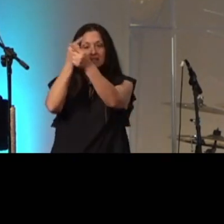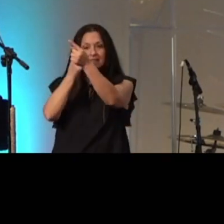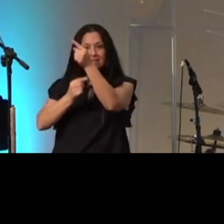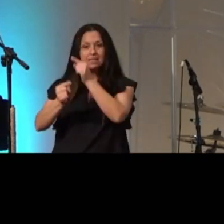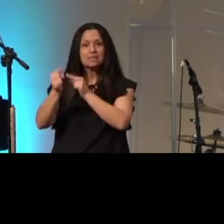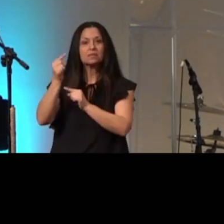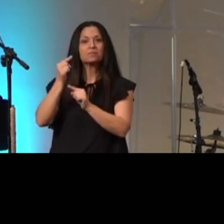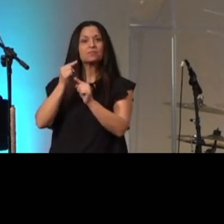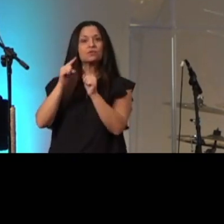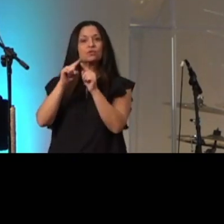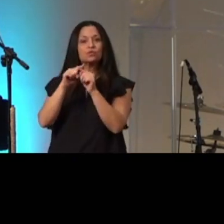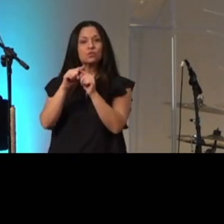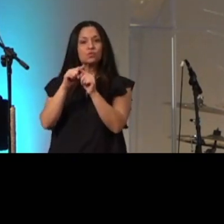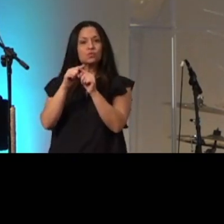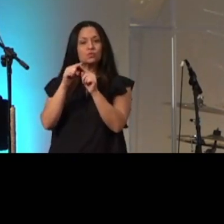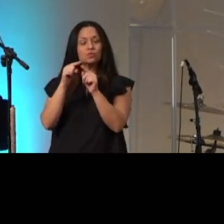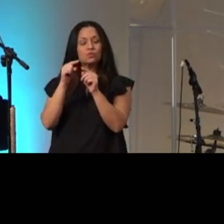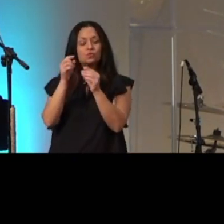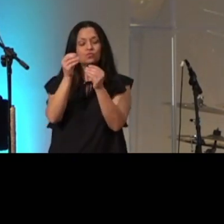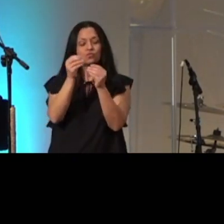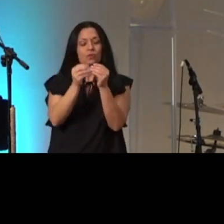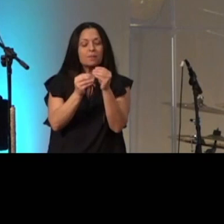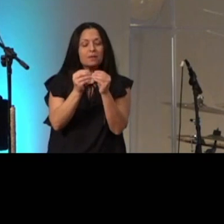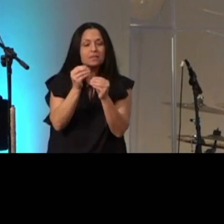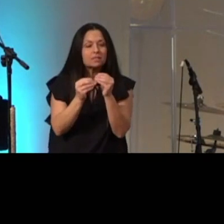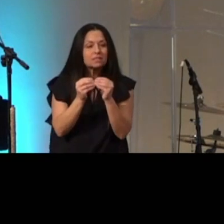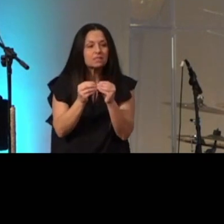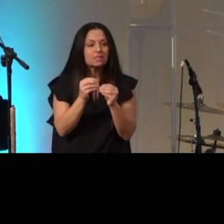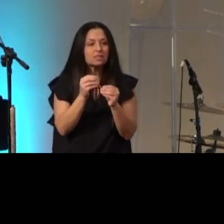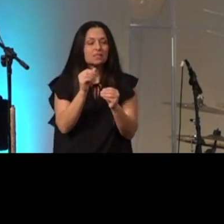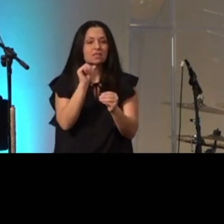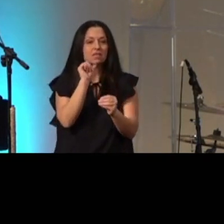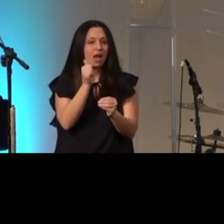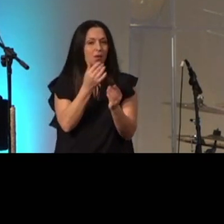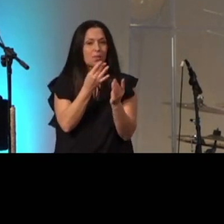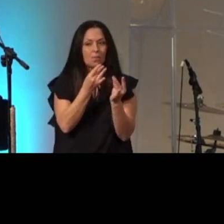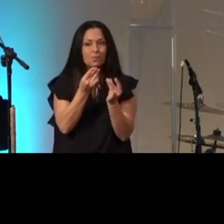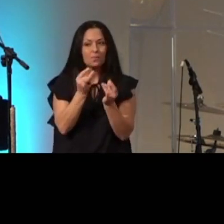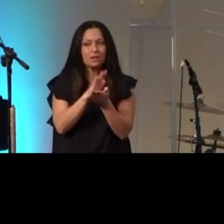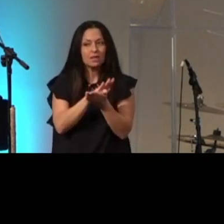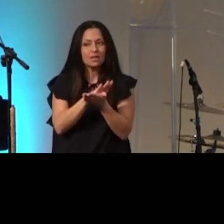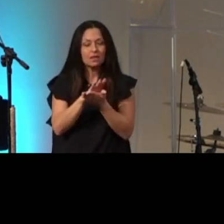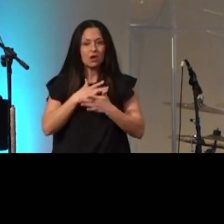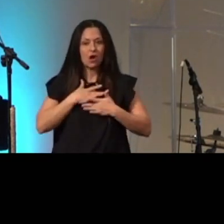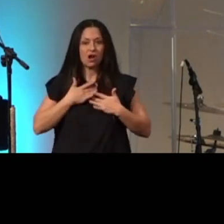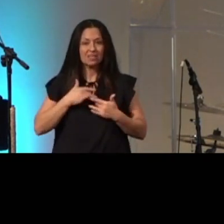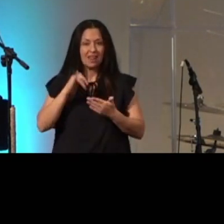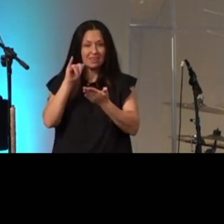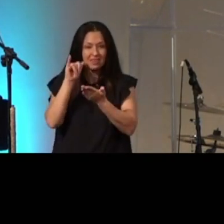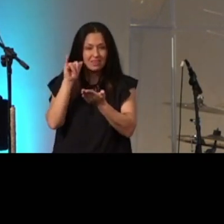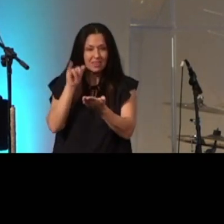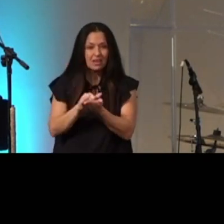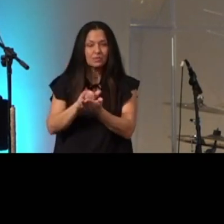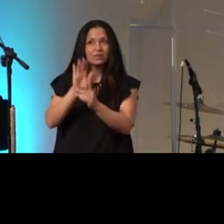to remedy impure hearts that was his purpose